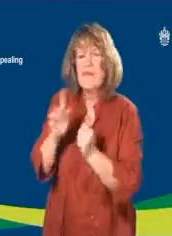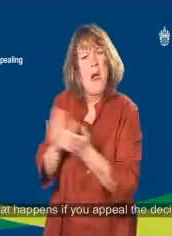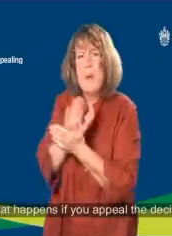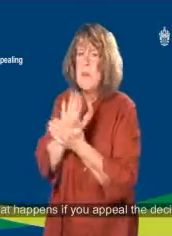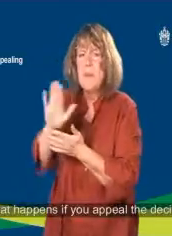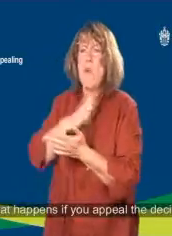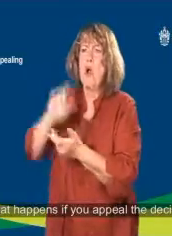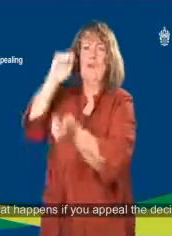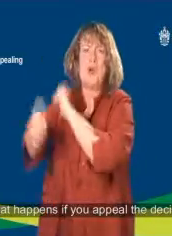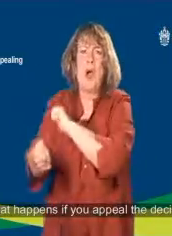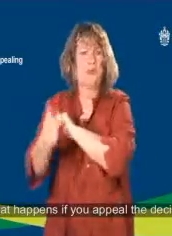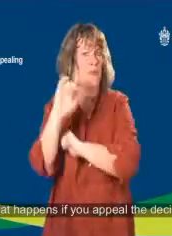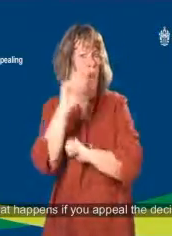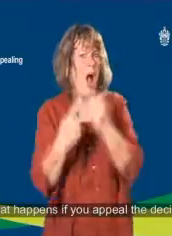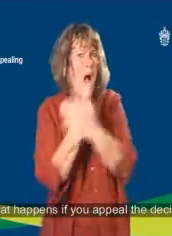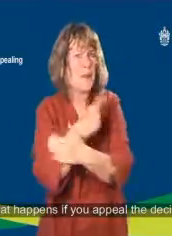What happens if you appeal the decision? decision?